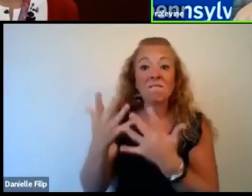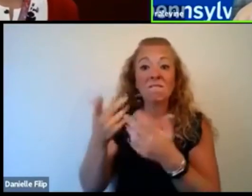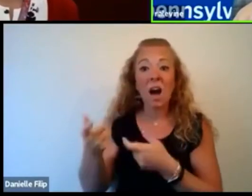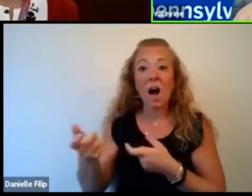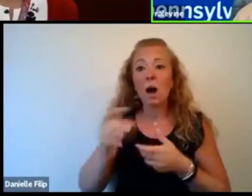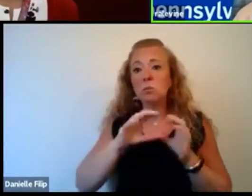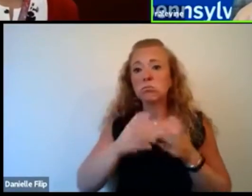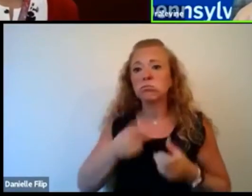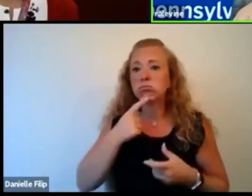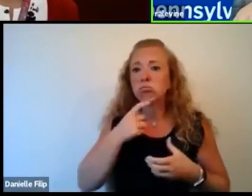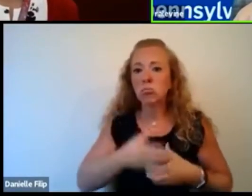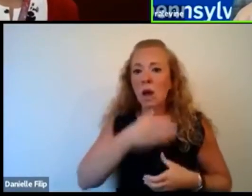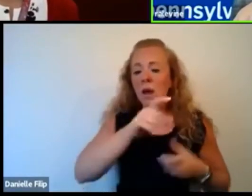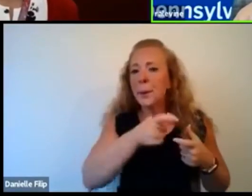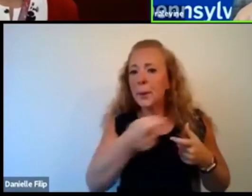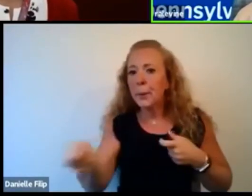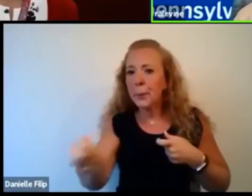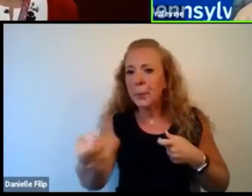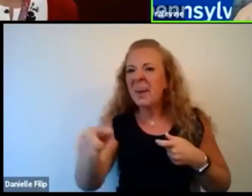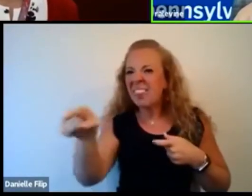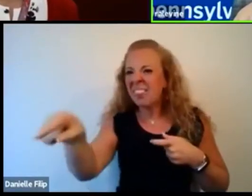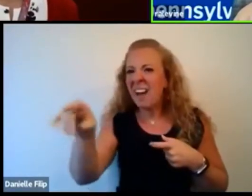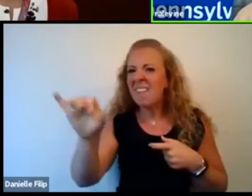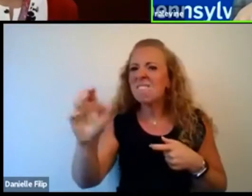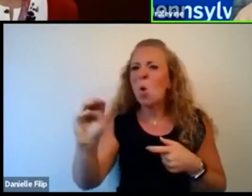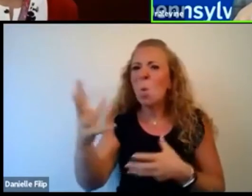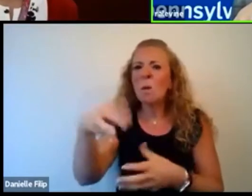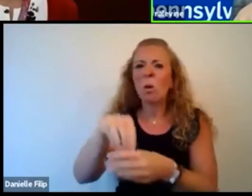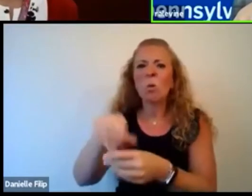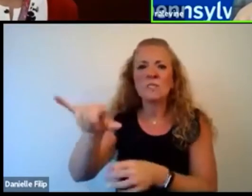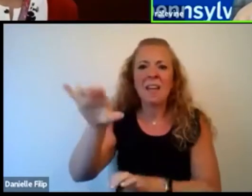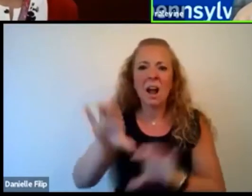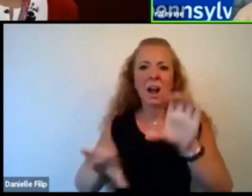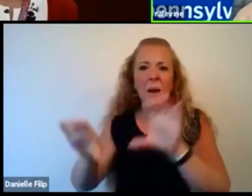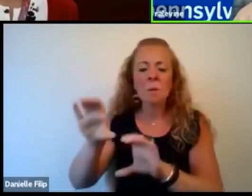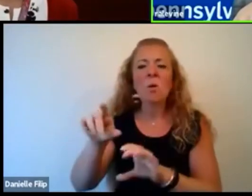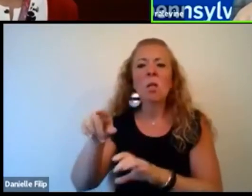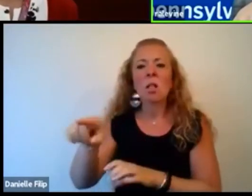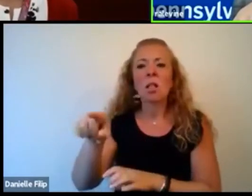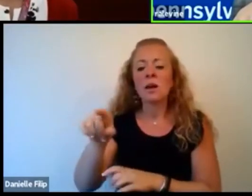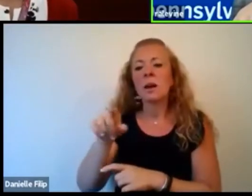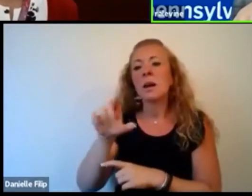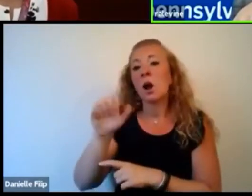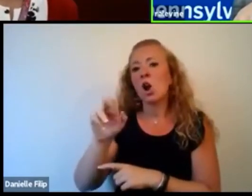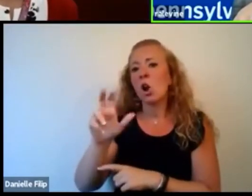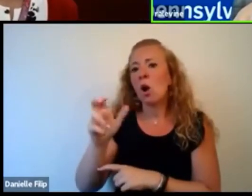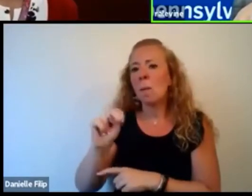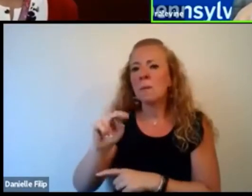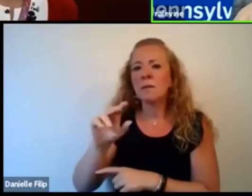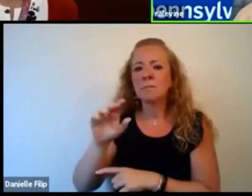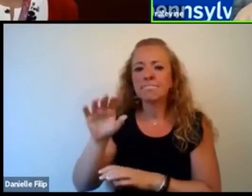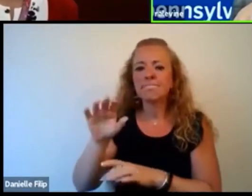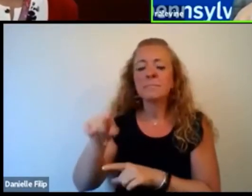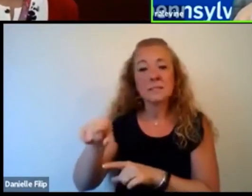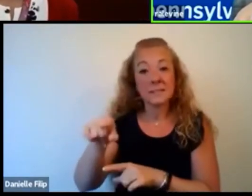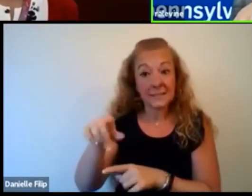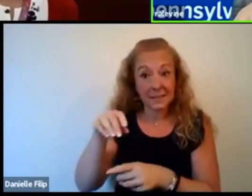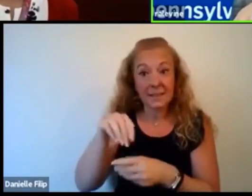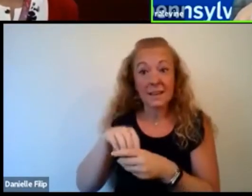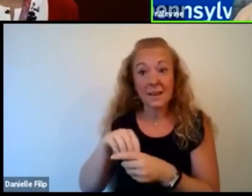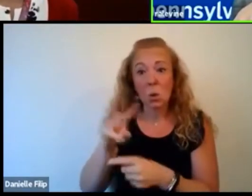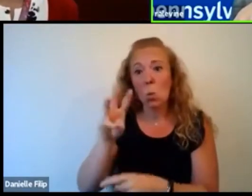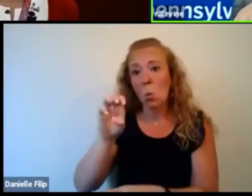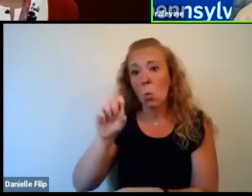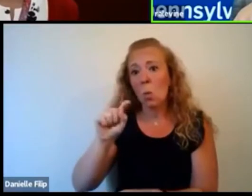been concerns, particularly in the southeast of Pennsylvania, about the Horsham area and Westminster area,